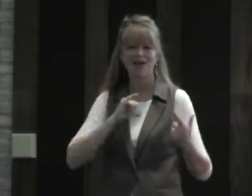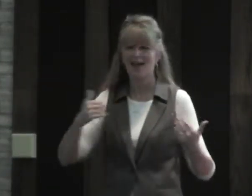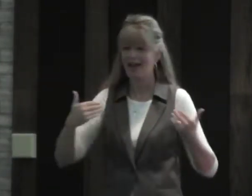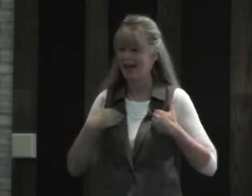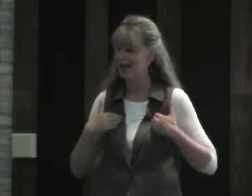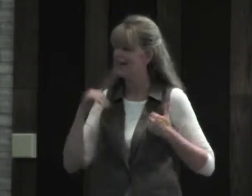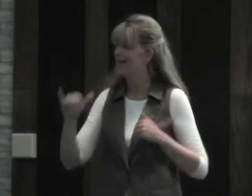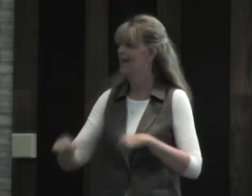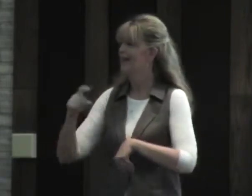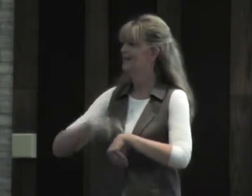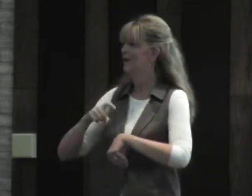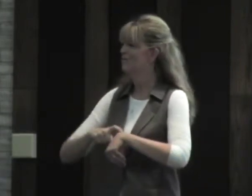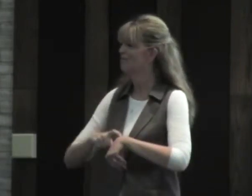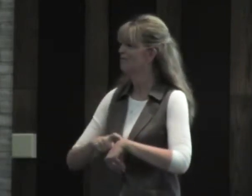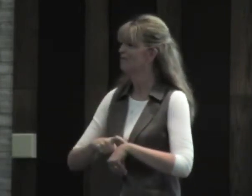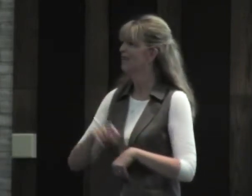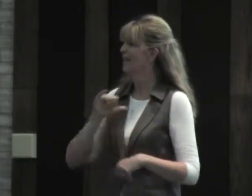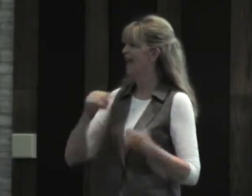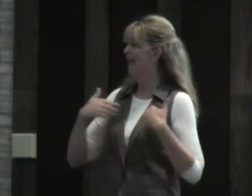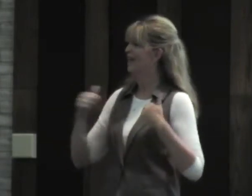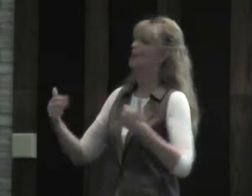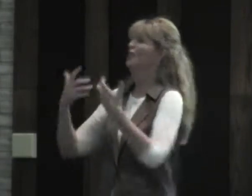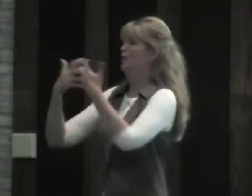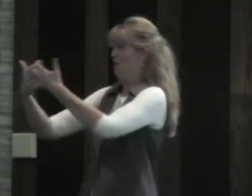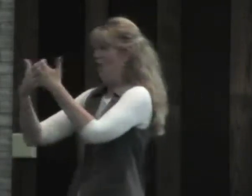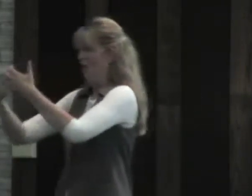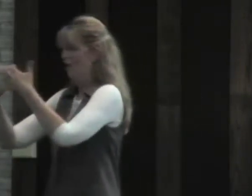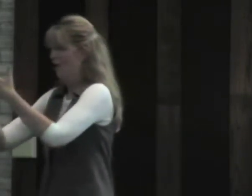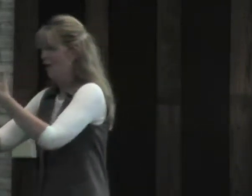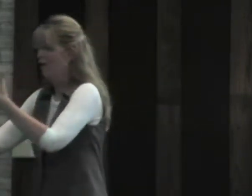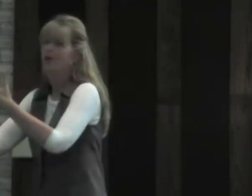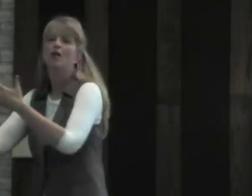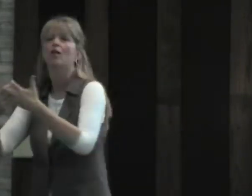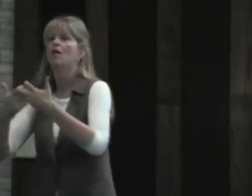I had an interesting life in my 20s. And I had a car.